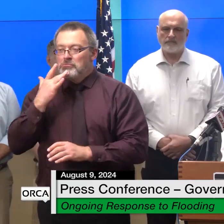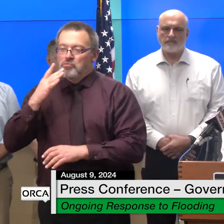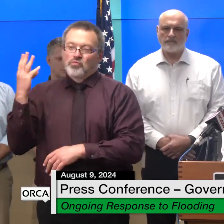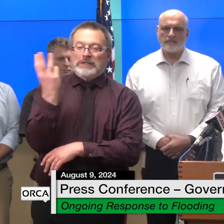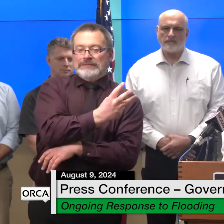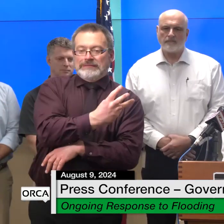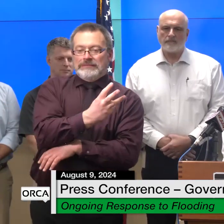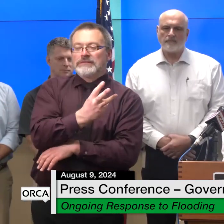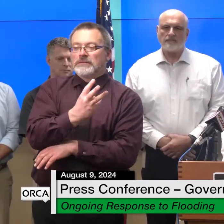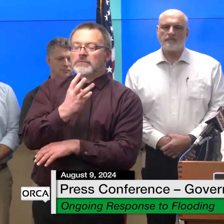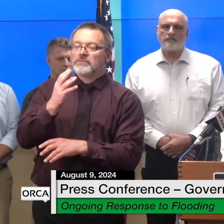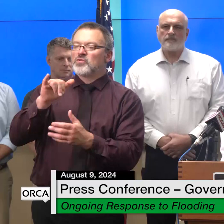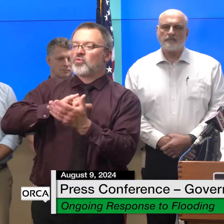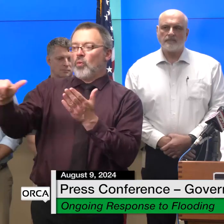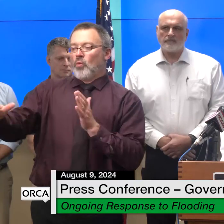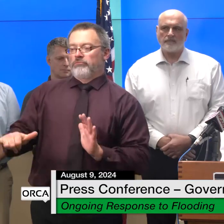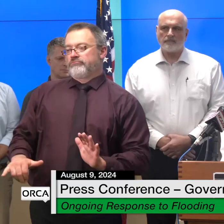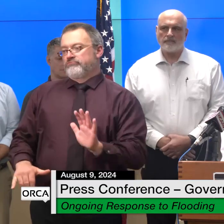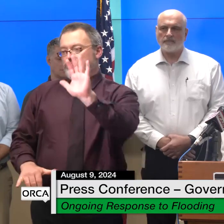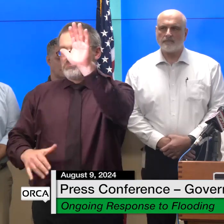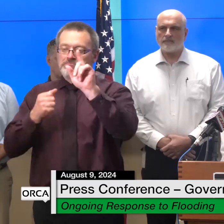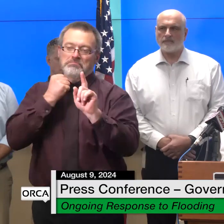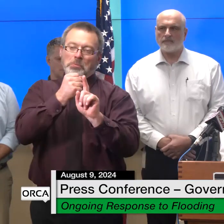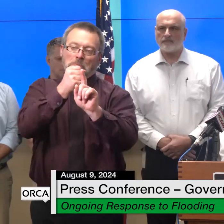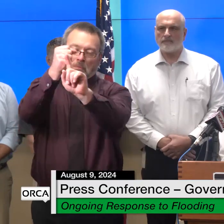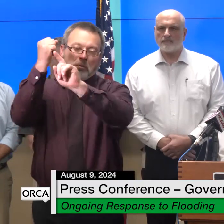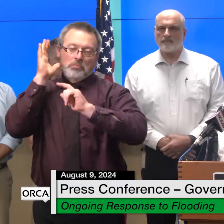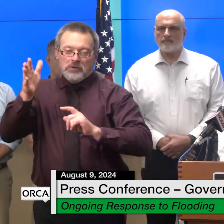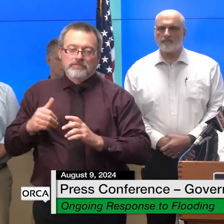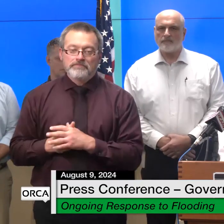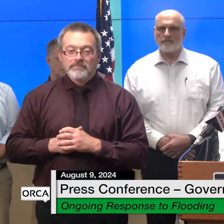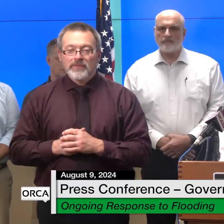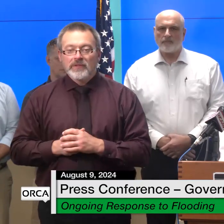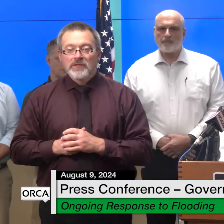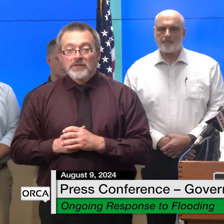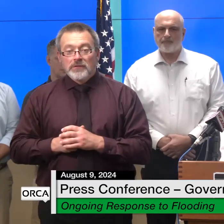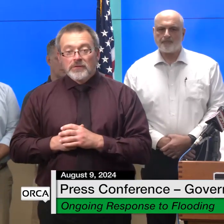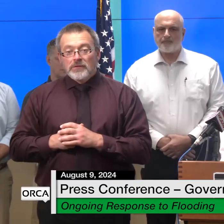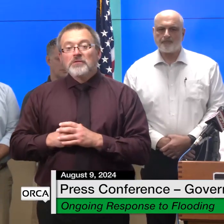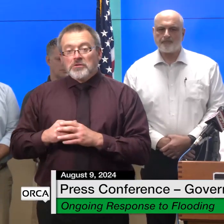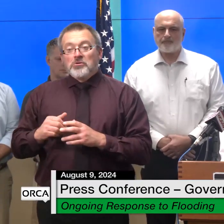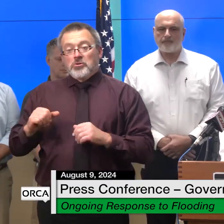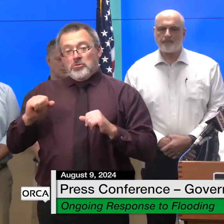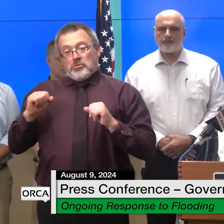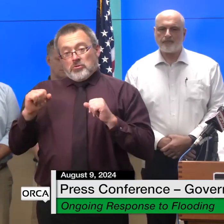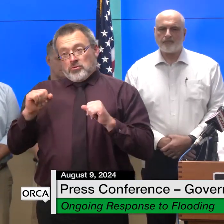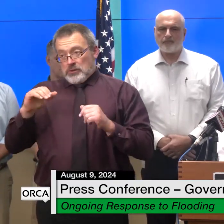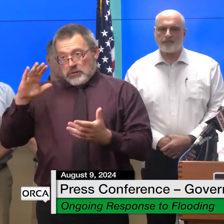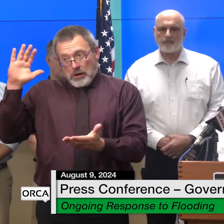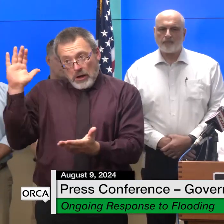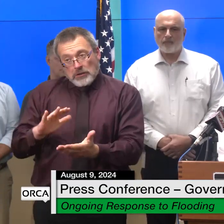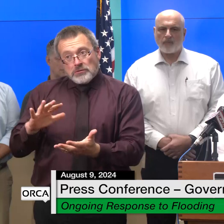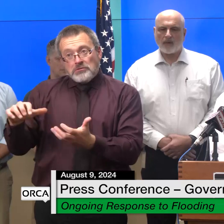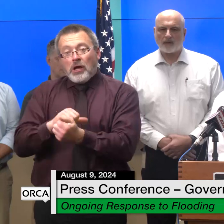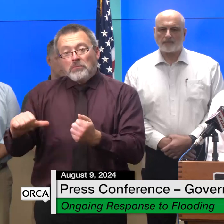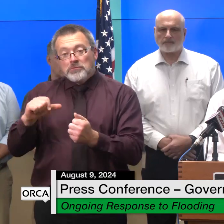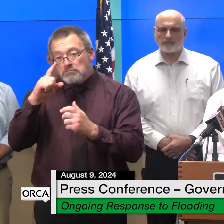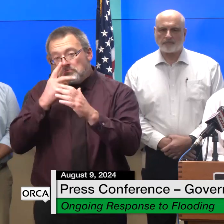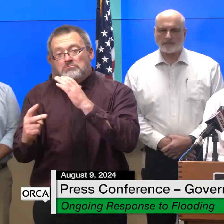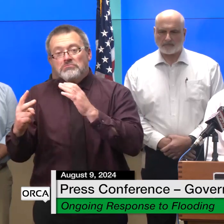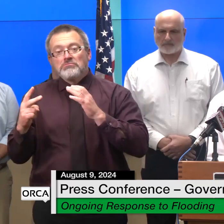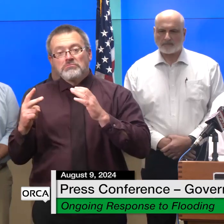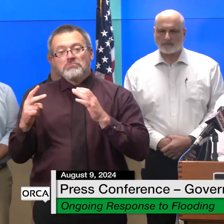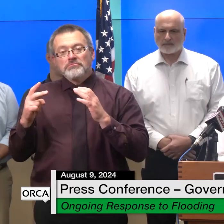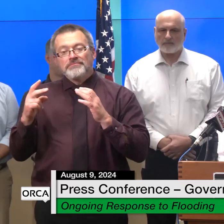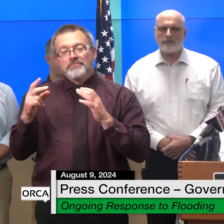of Vermont now even though we don't expect to see as much damage as we once did from this storm there's still going to